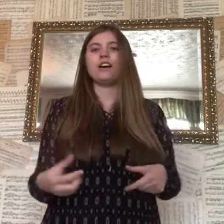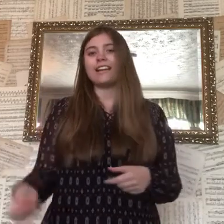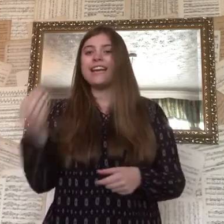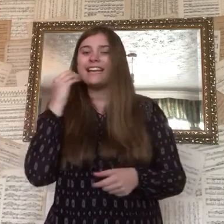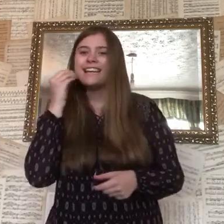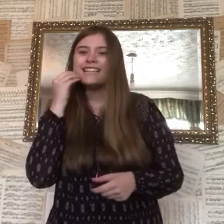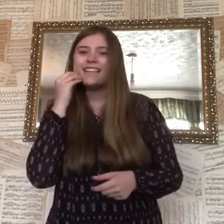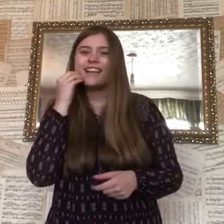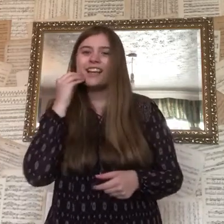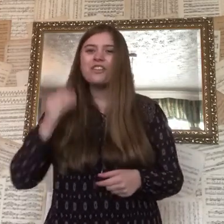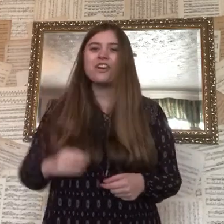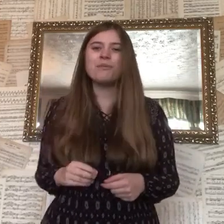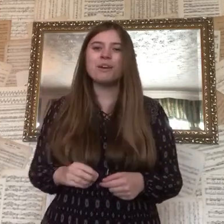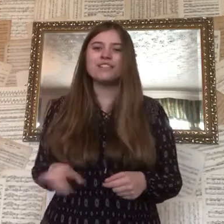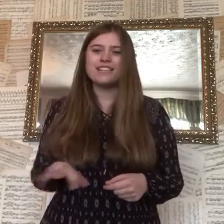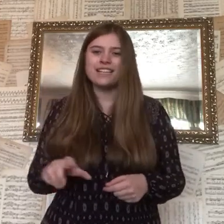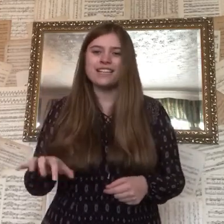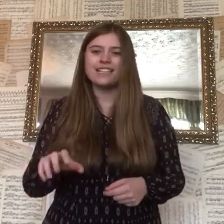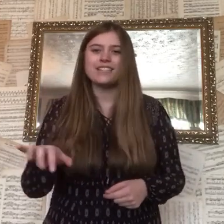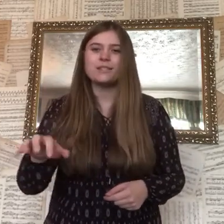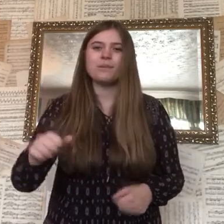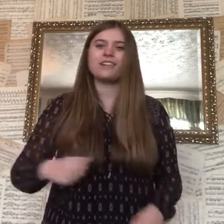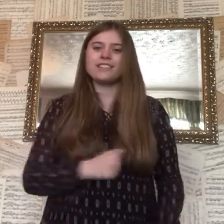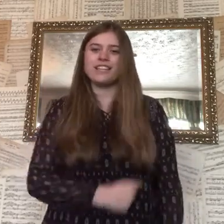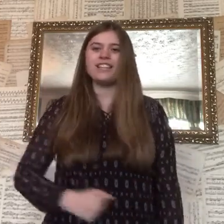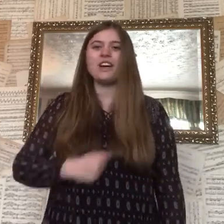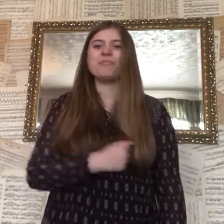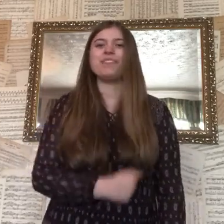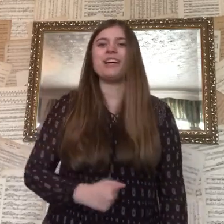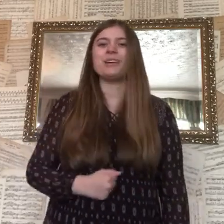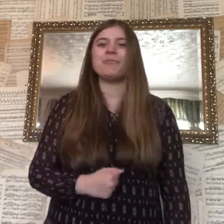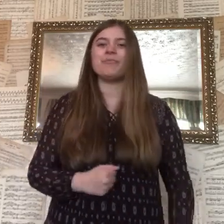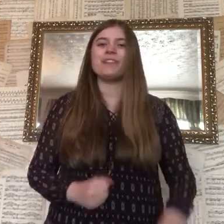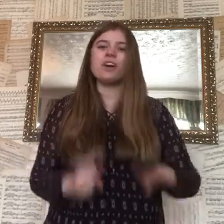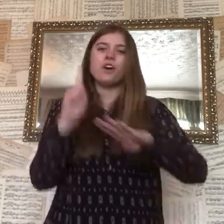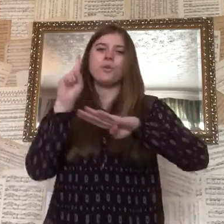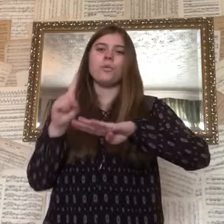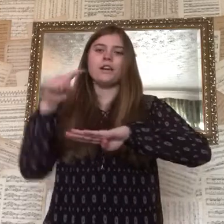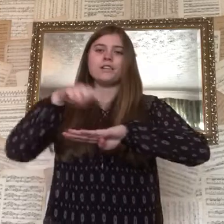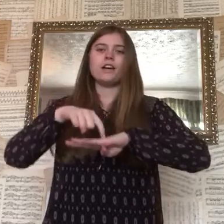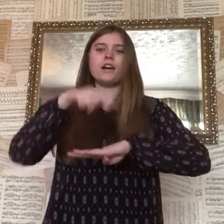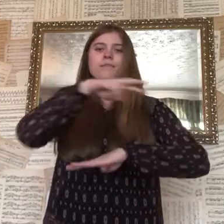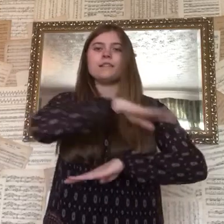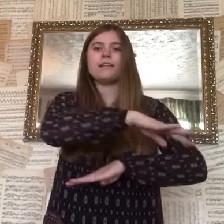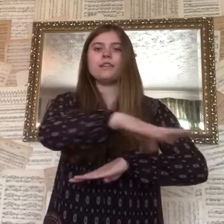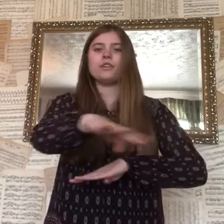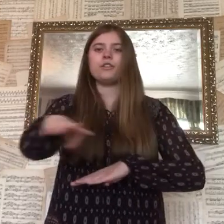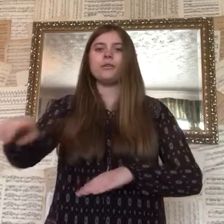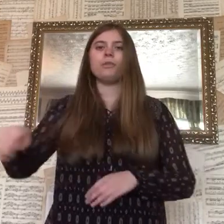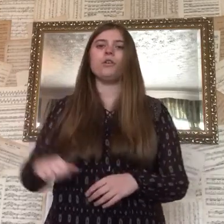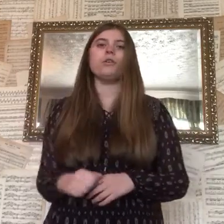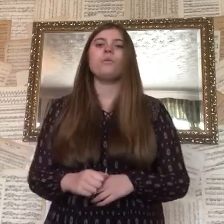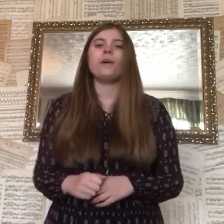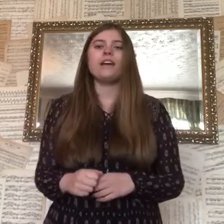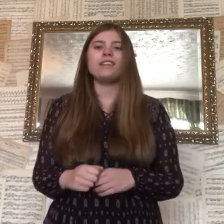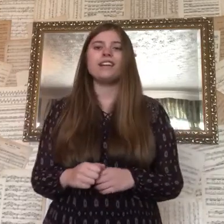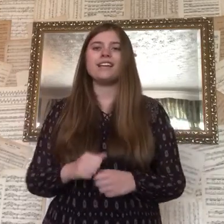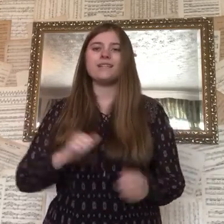log eating the most delicious bugs. Yum yum! One jumped into the pool where it